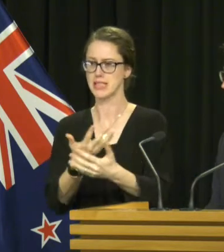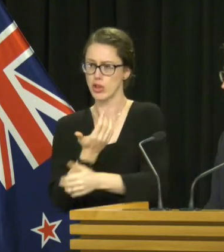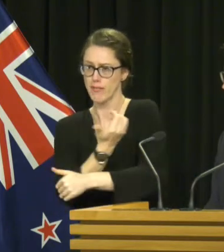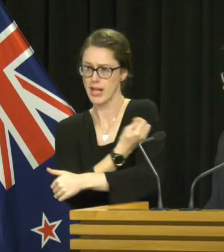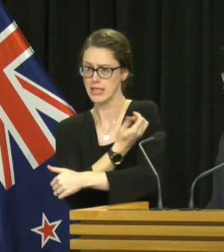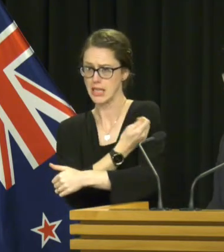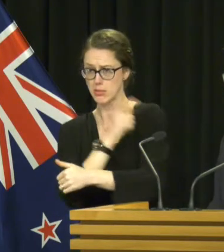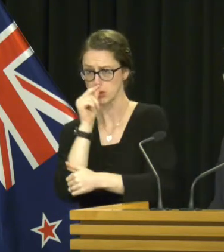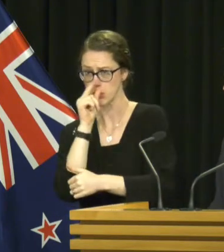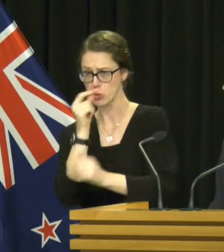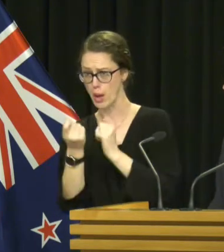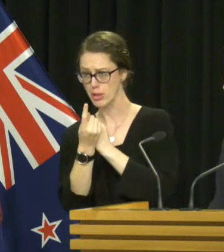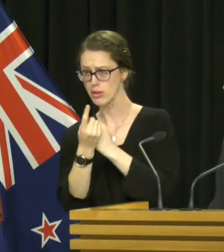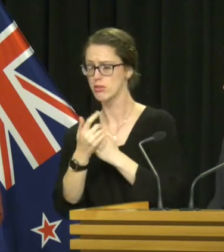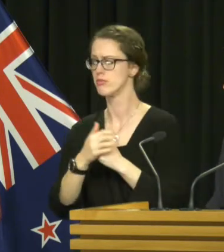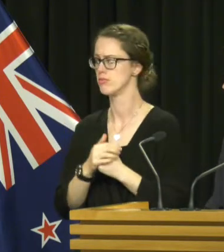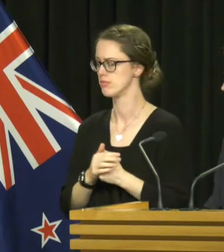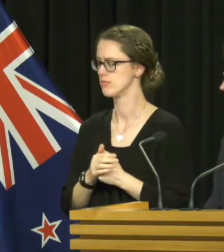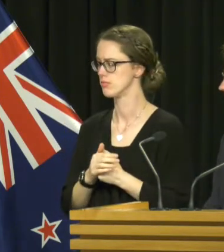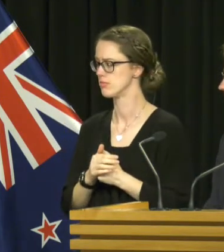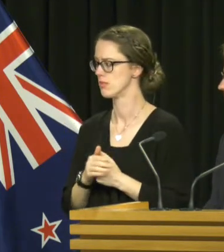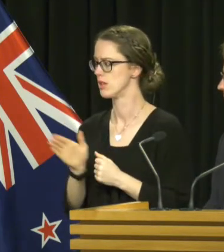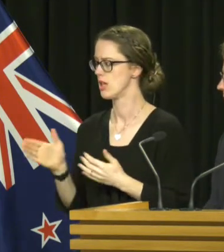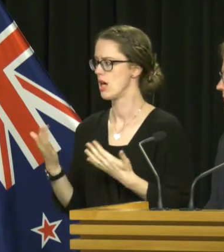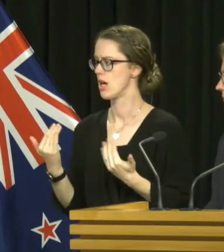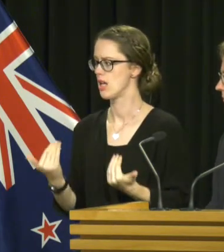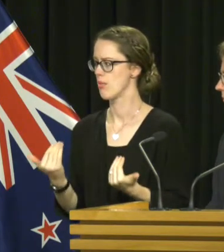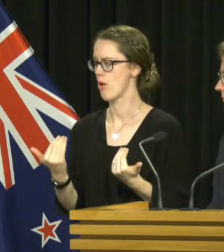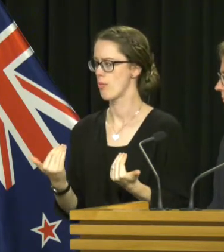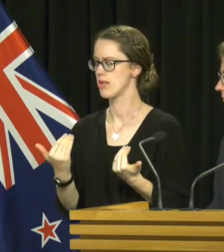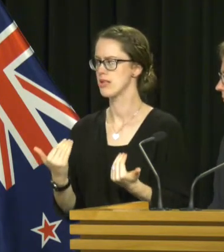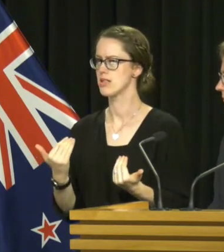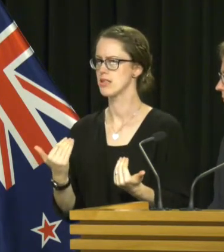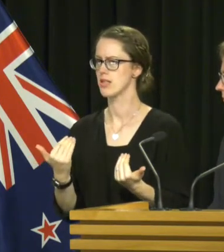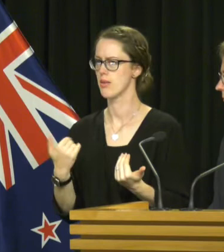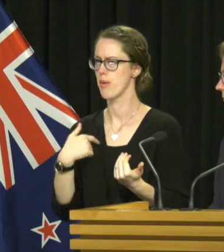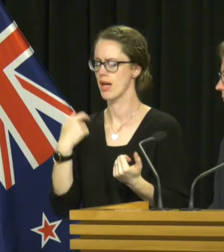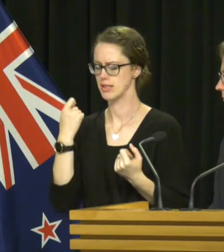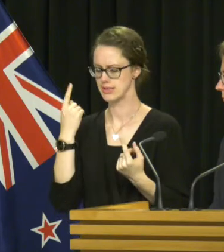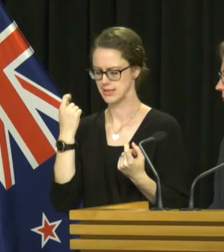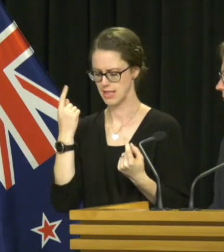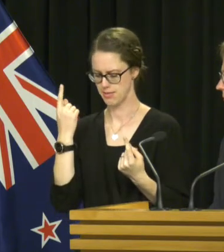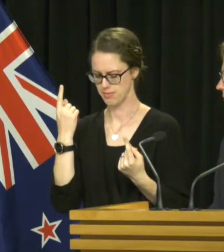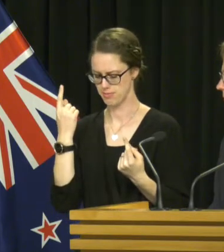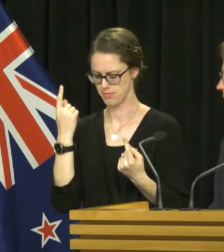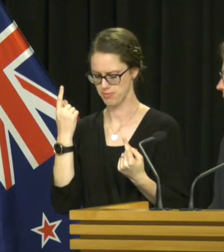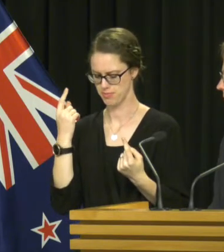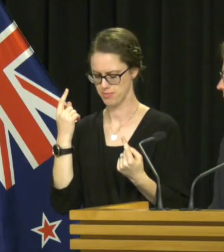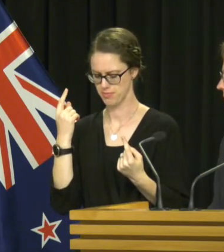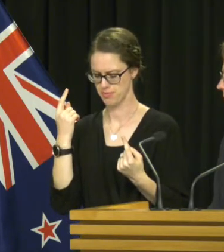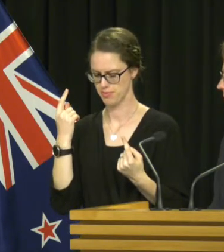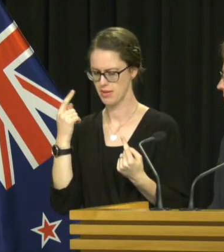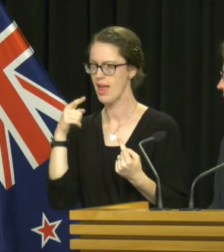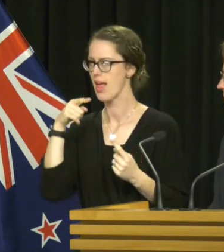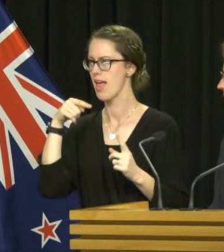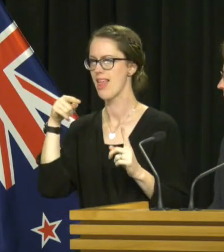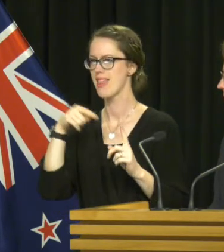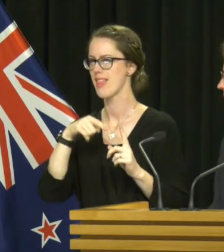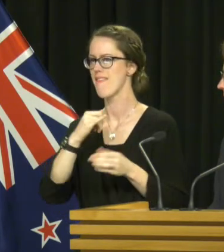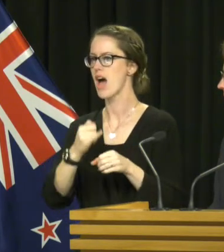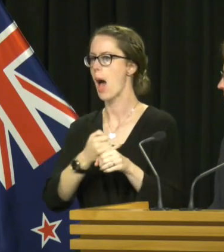those vaccinations? I think, at the moment, my understanding is that, of course, they cannot